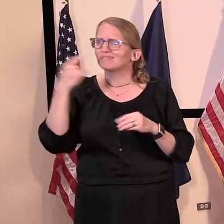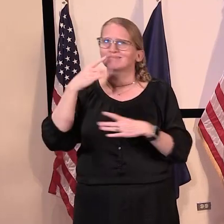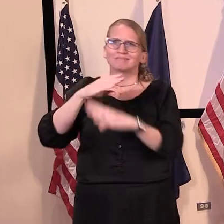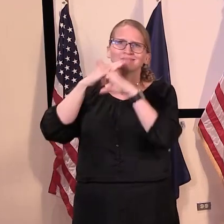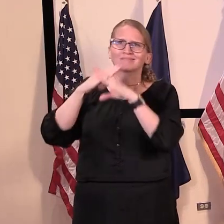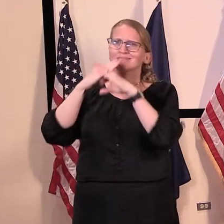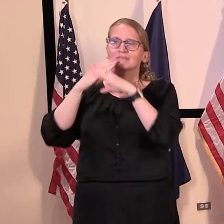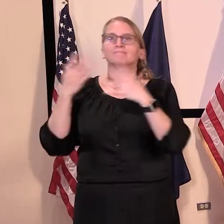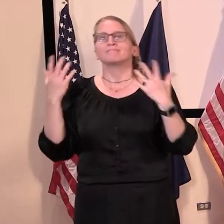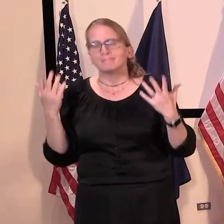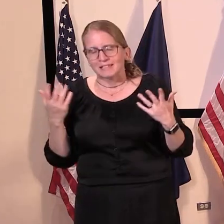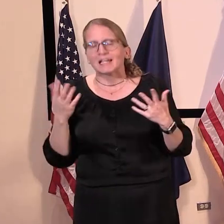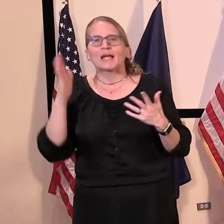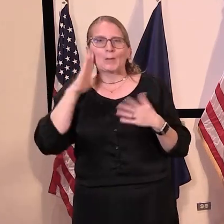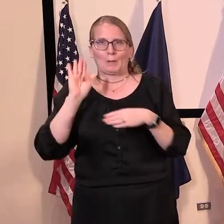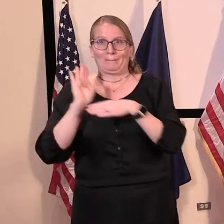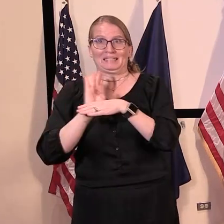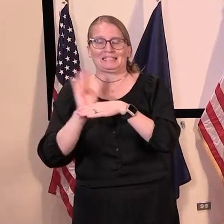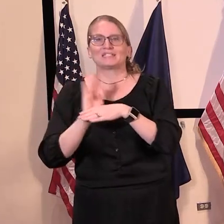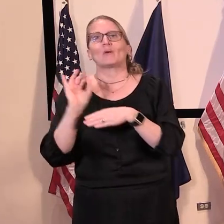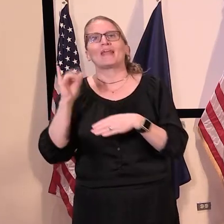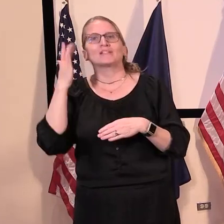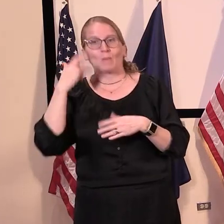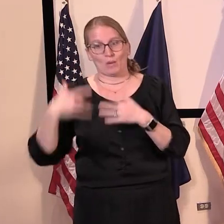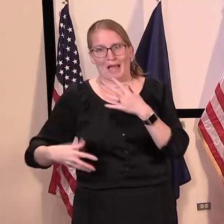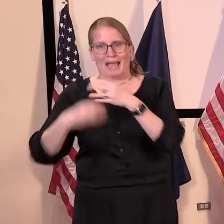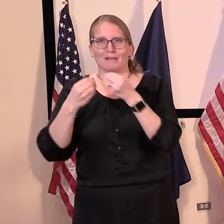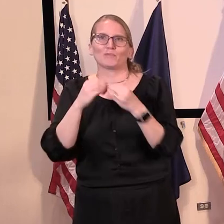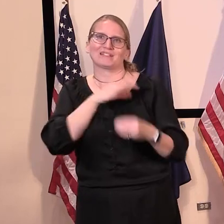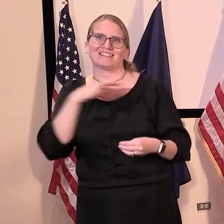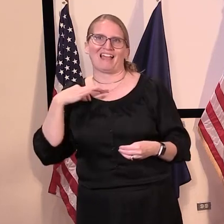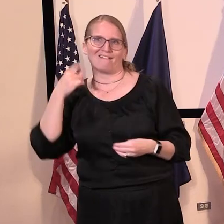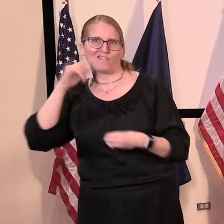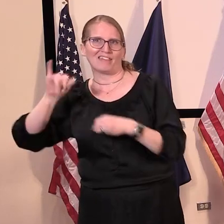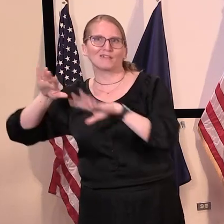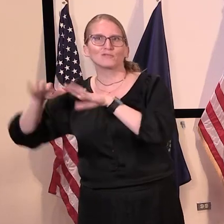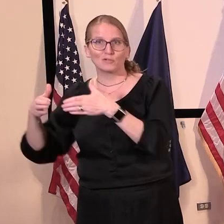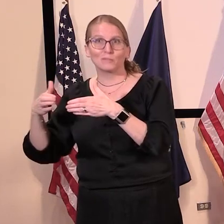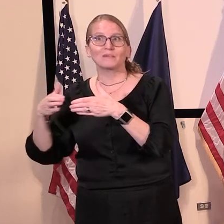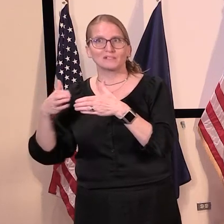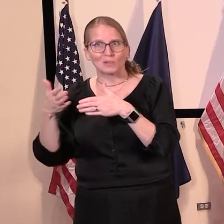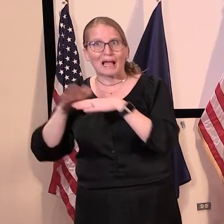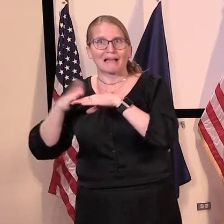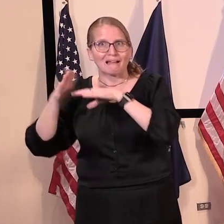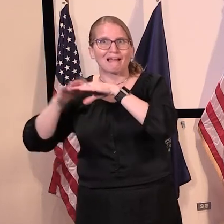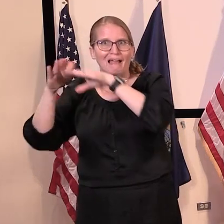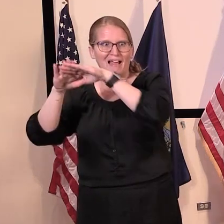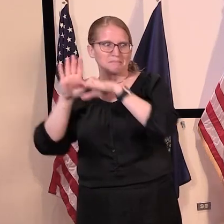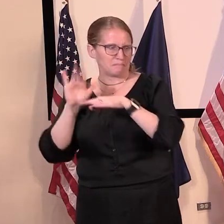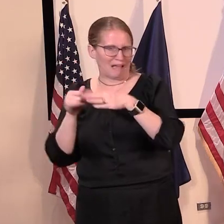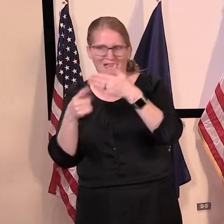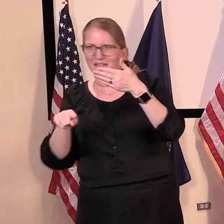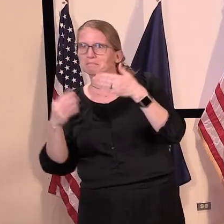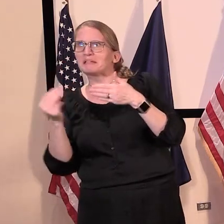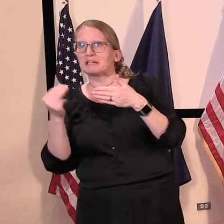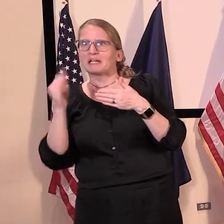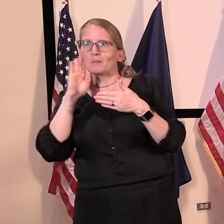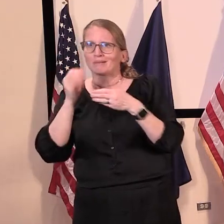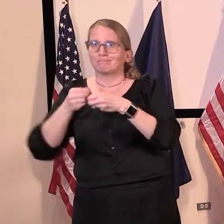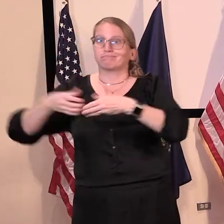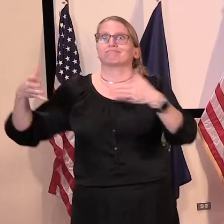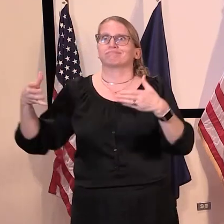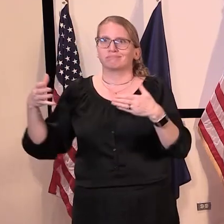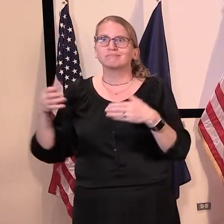rectify by bringing on these additional agents this afternoon and then building up to Monday as well. Um, and then, uh,